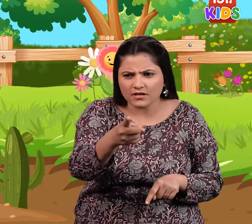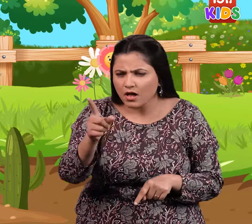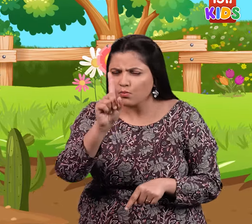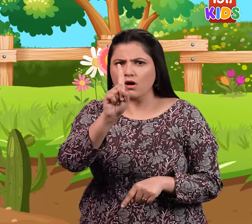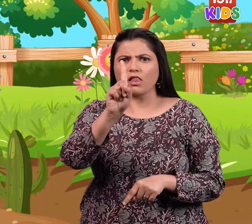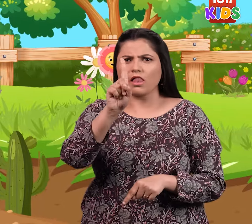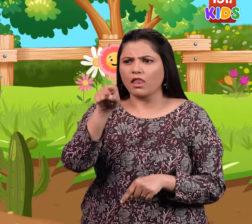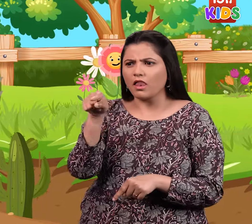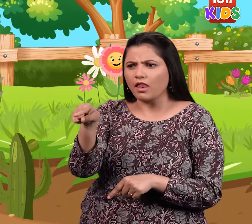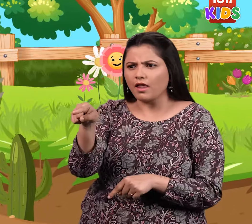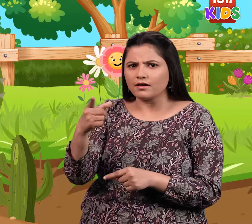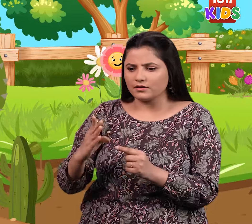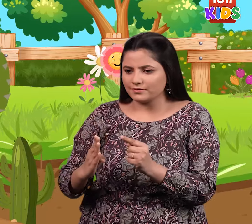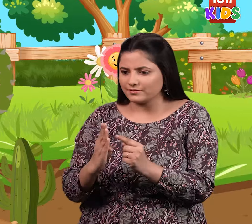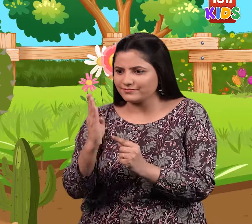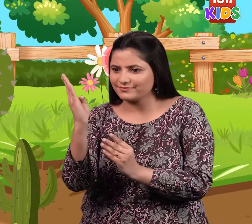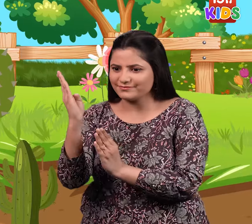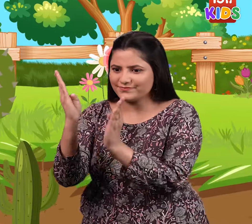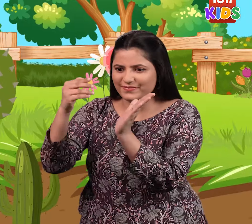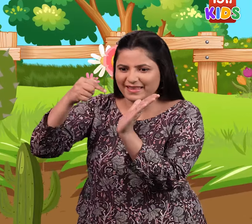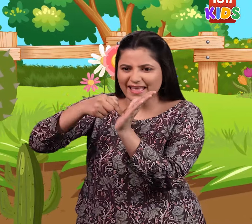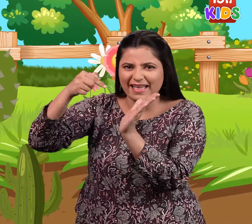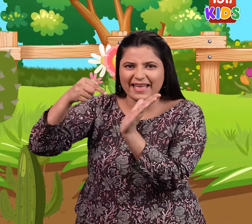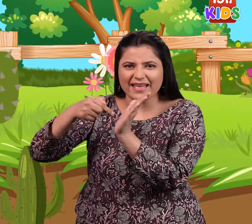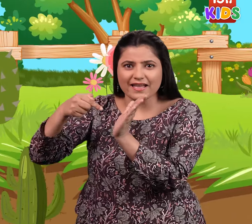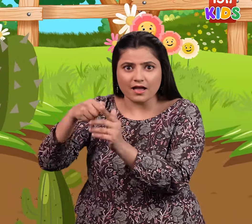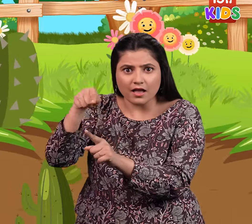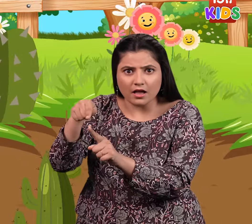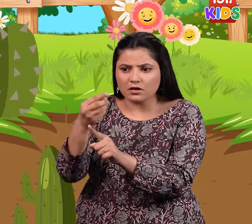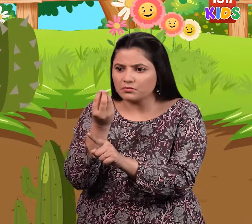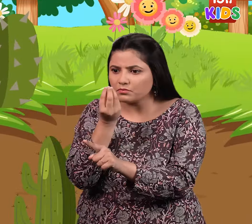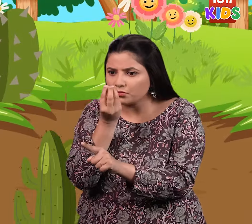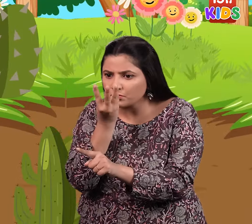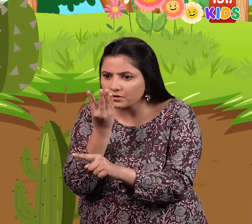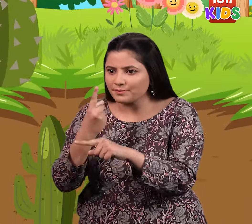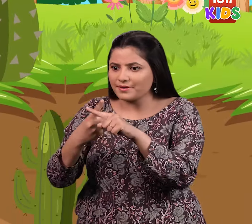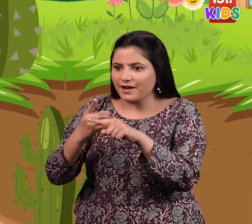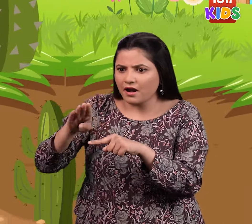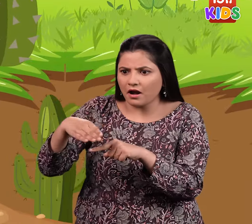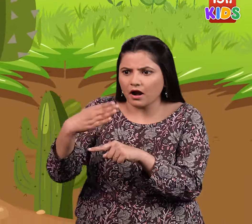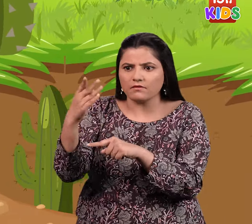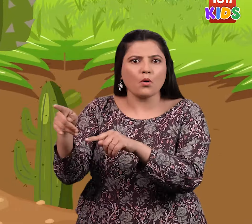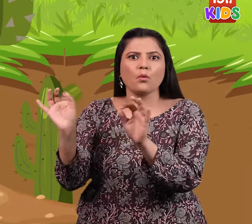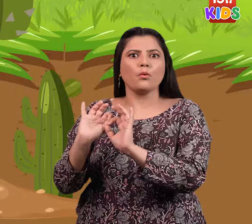However, there was one plant called the cactus that did not have any flowers or leaves.